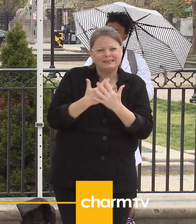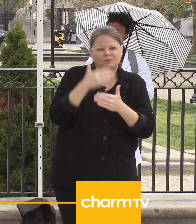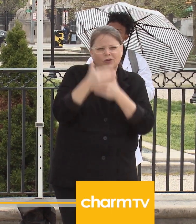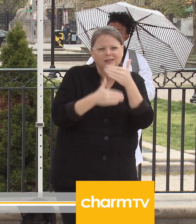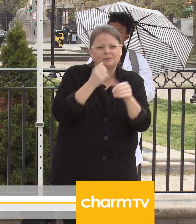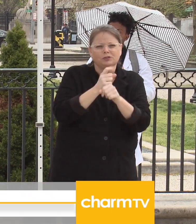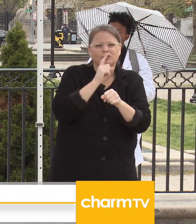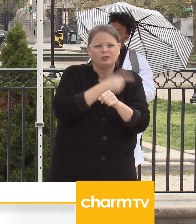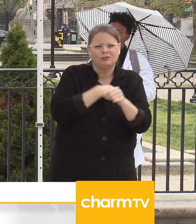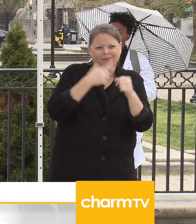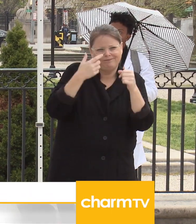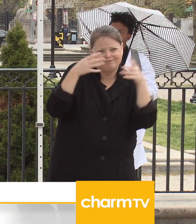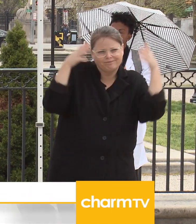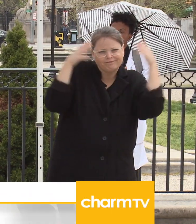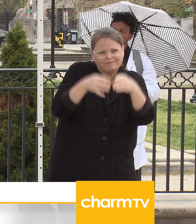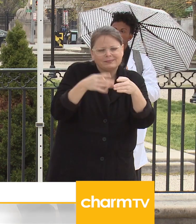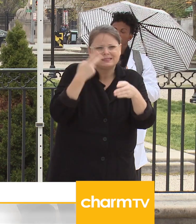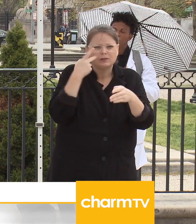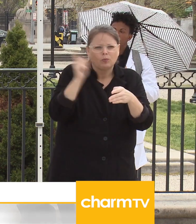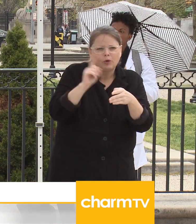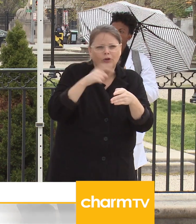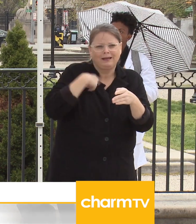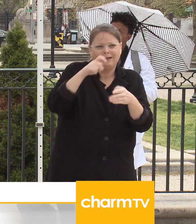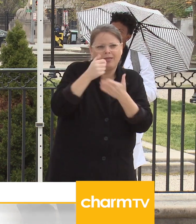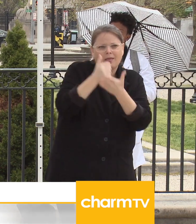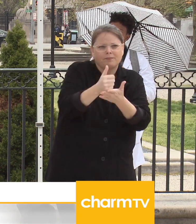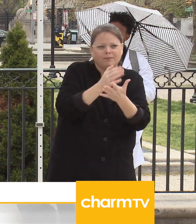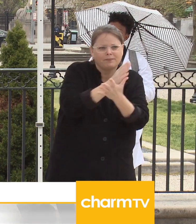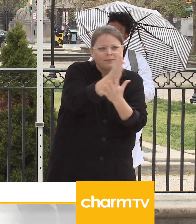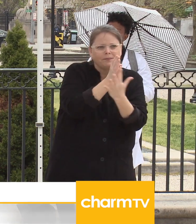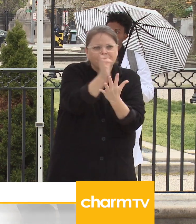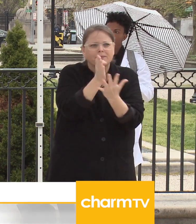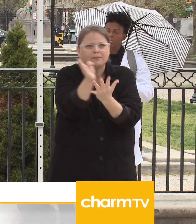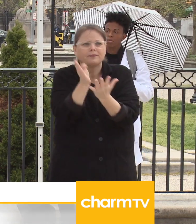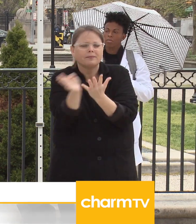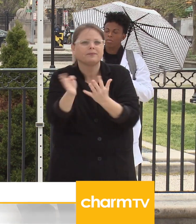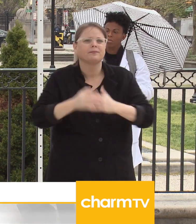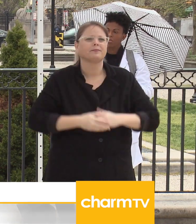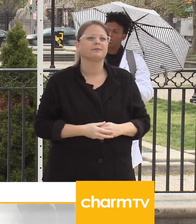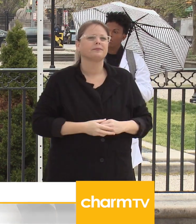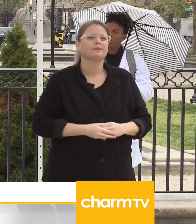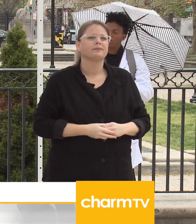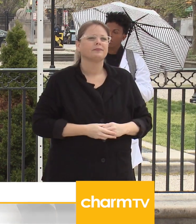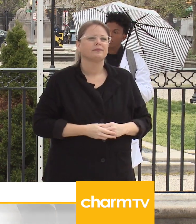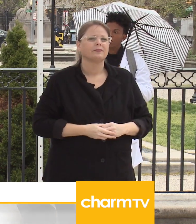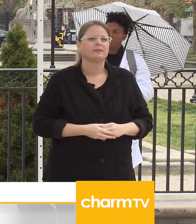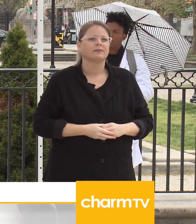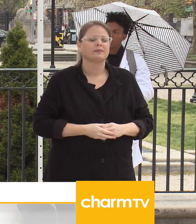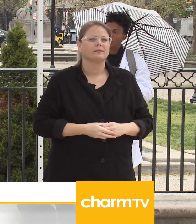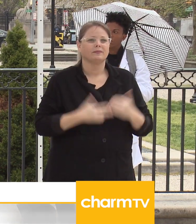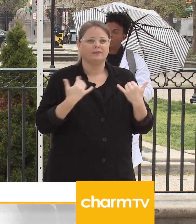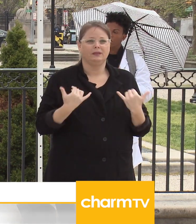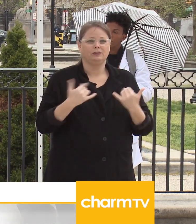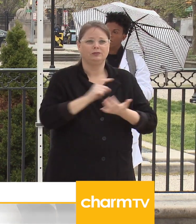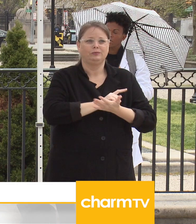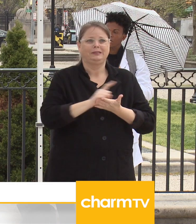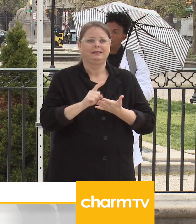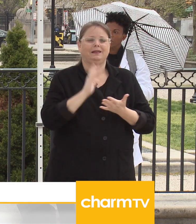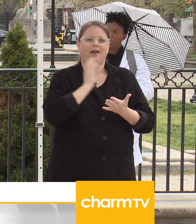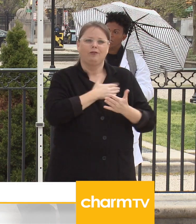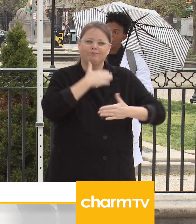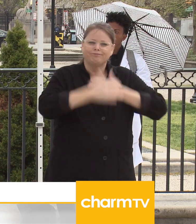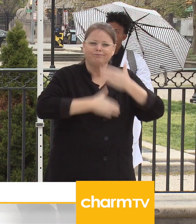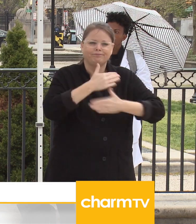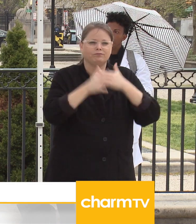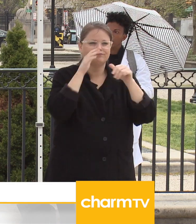Homeless Services continues to reach out to those who stay in encampments on the streets. Over the course of this week, our efforts will continue to relocate